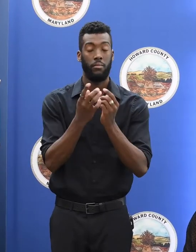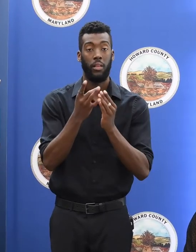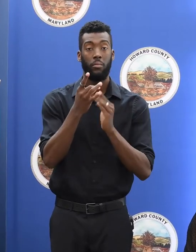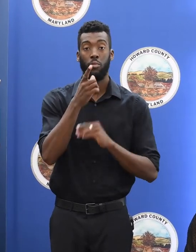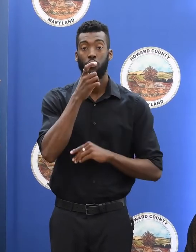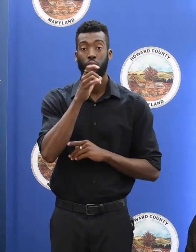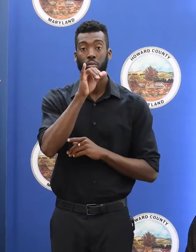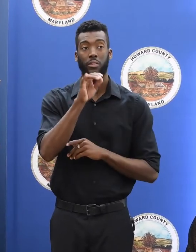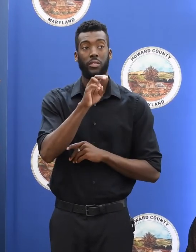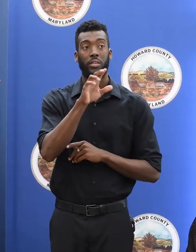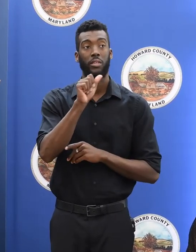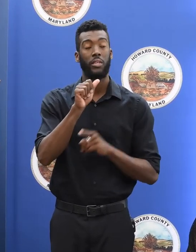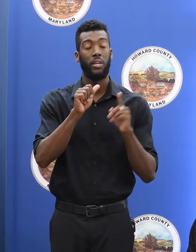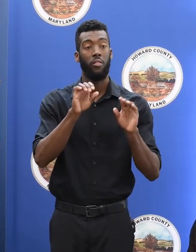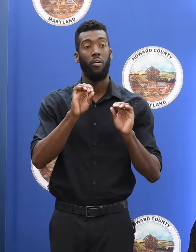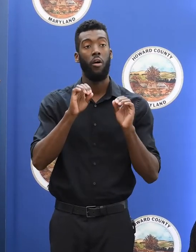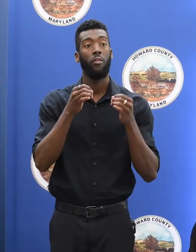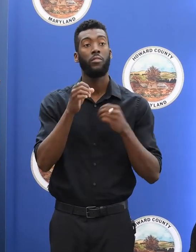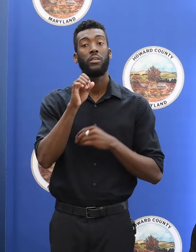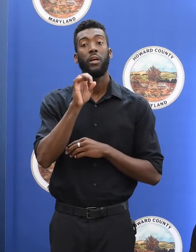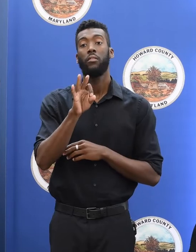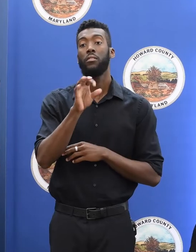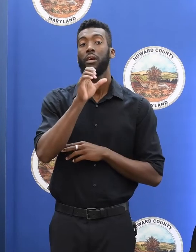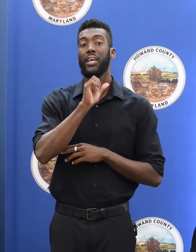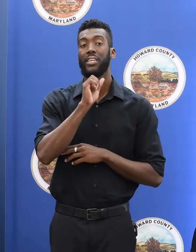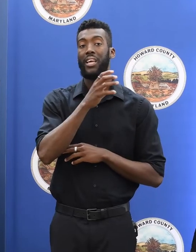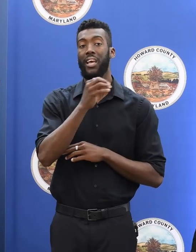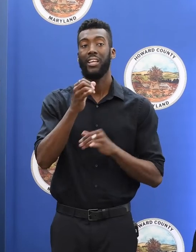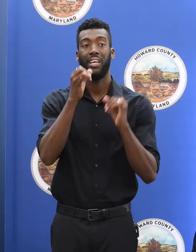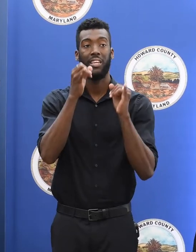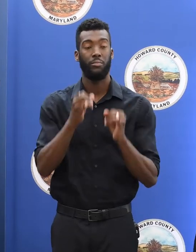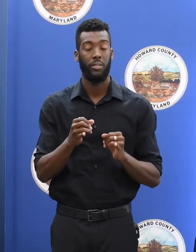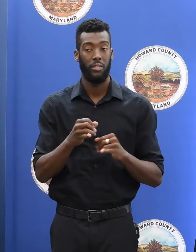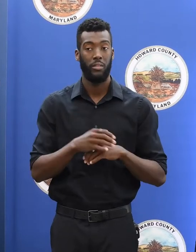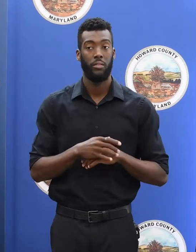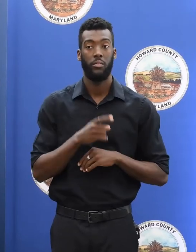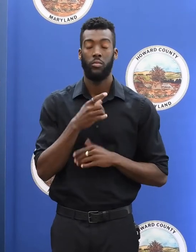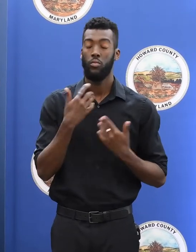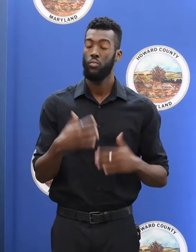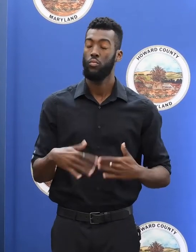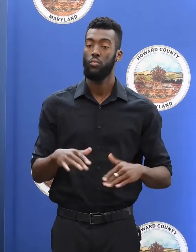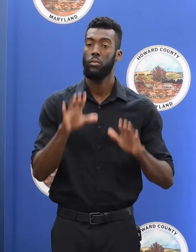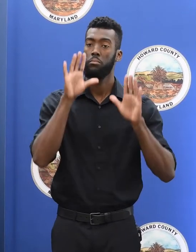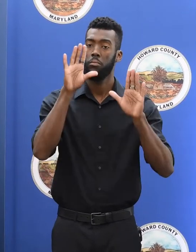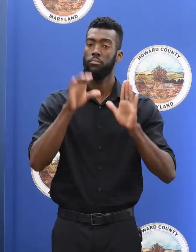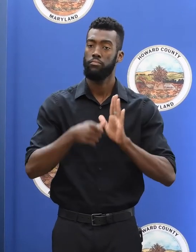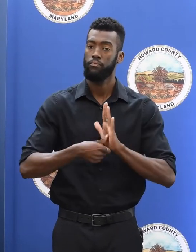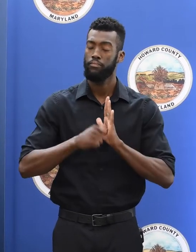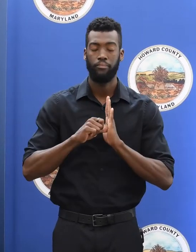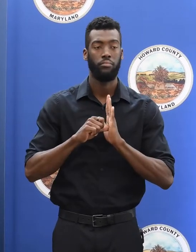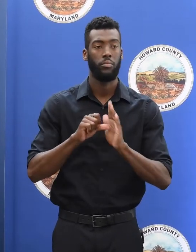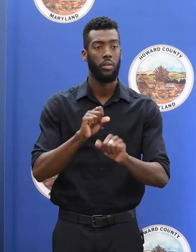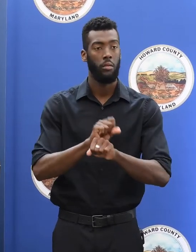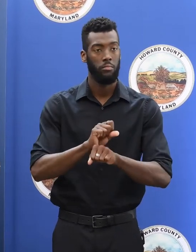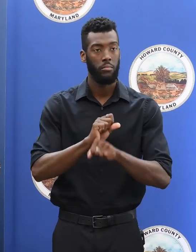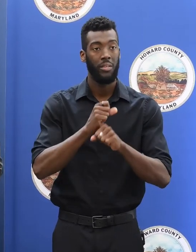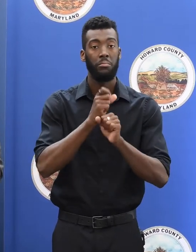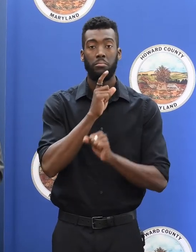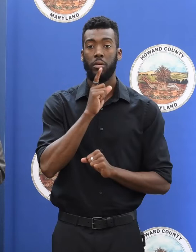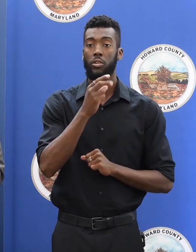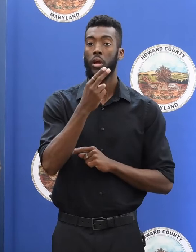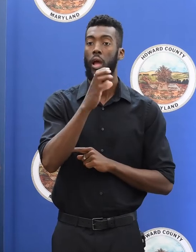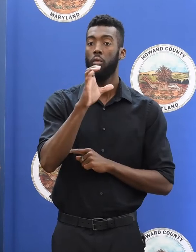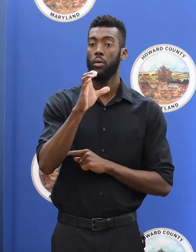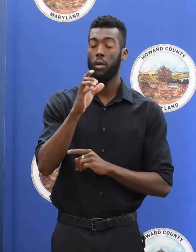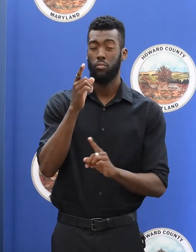Jenna at the Office of Aging and Independence, who has done a fantastic job making sure that Howard County